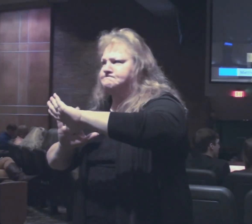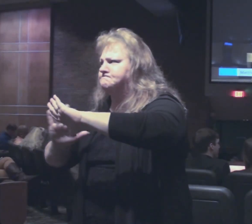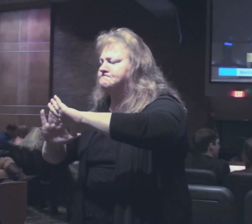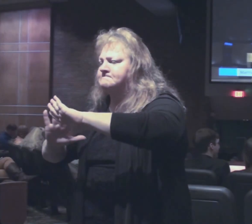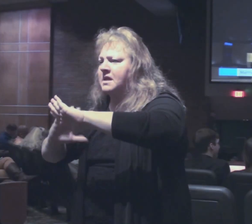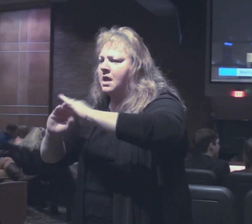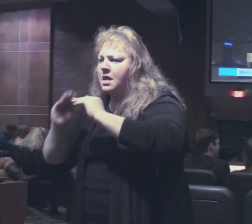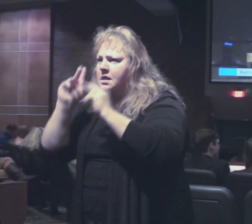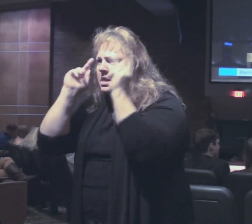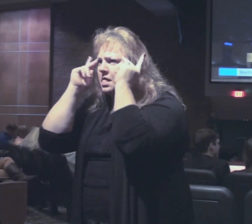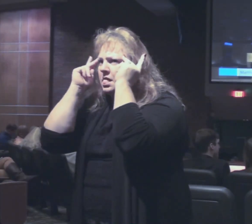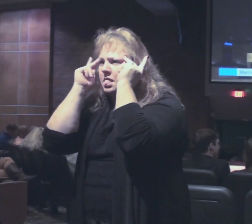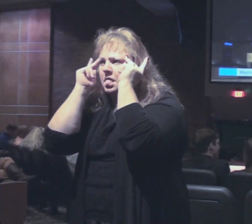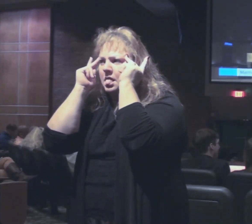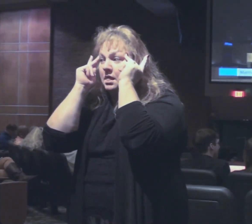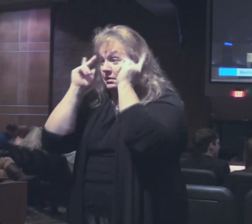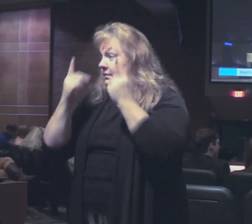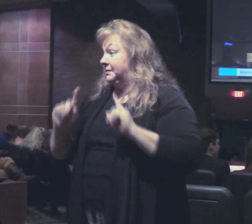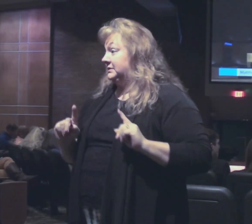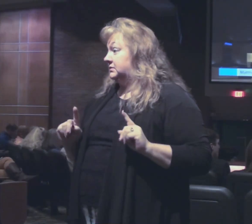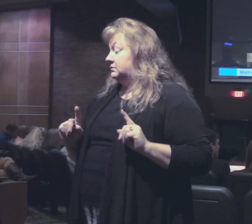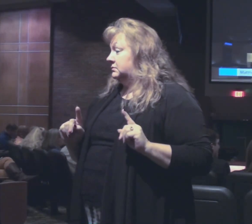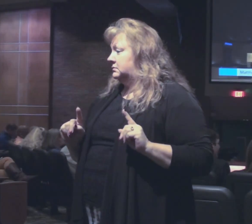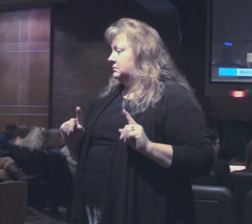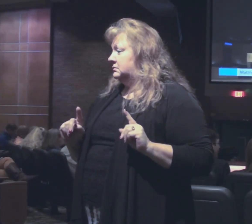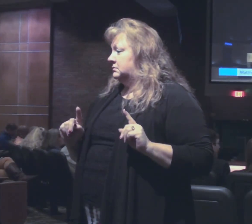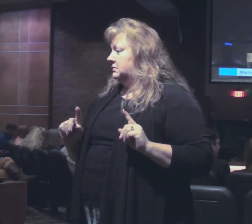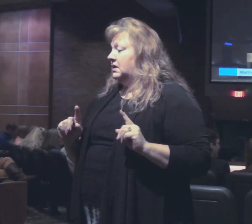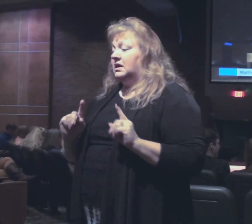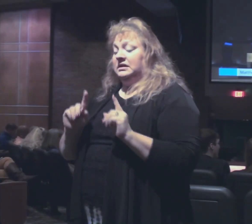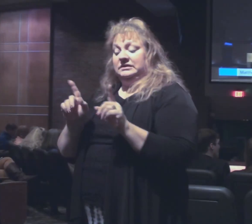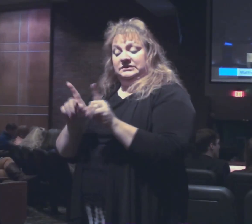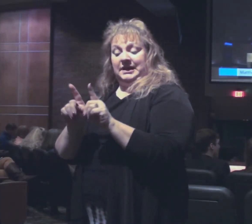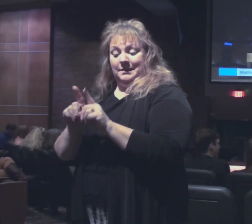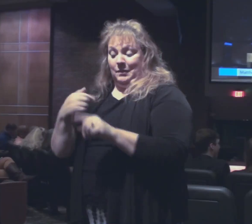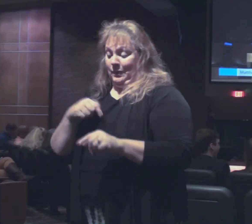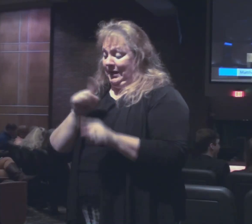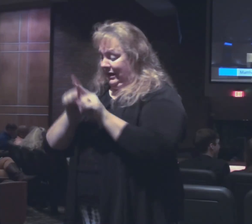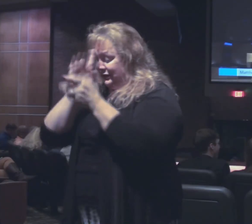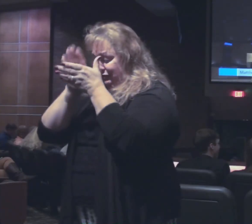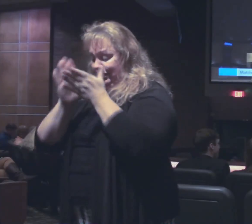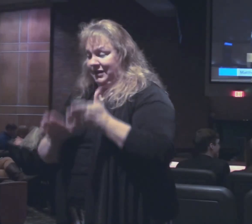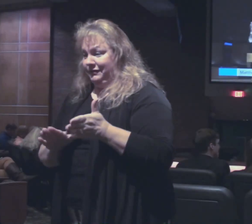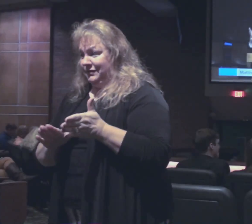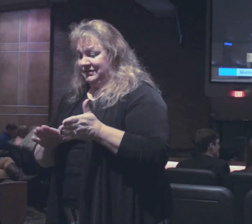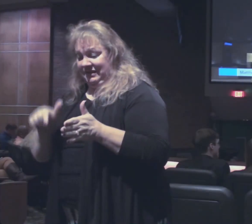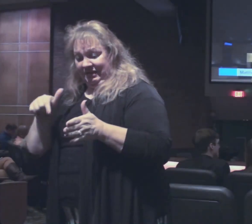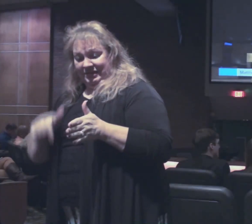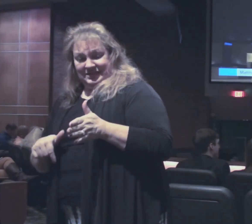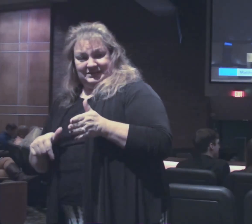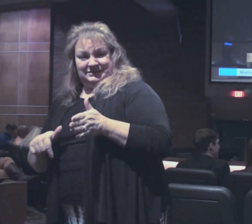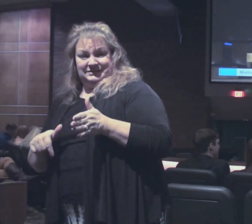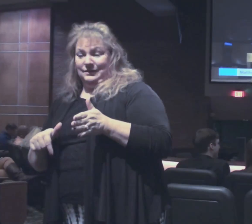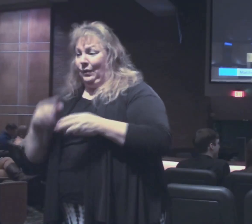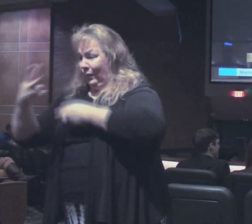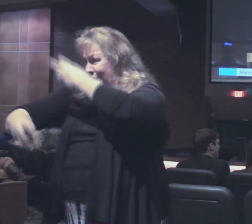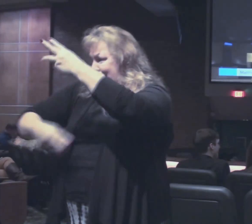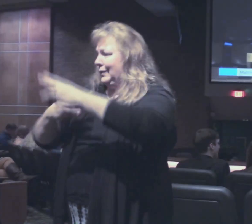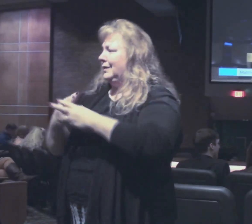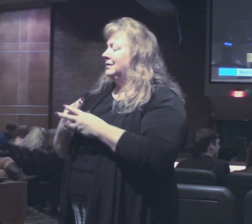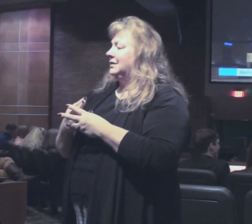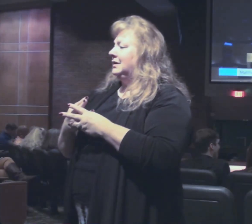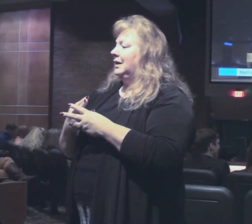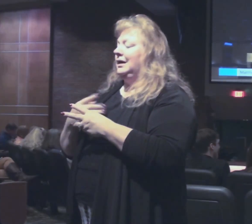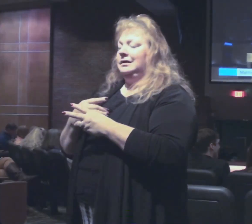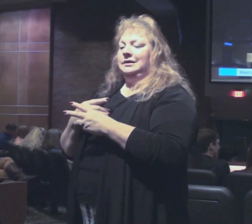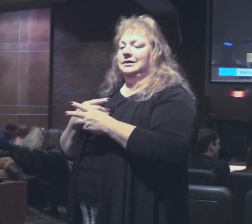then the more and the more. And even for us as believers, we live in this environment. We're